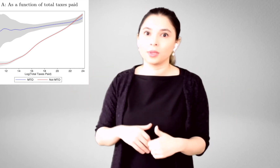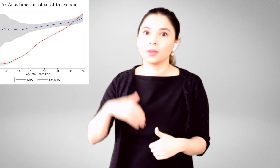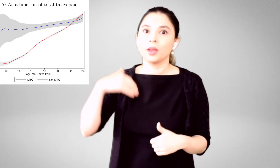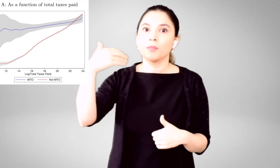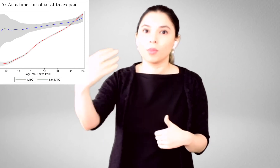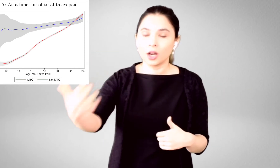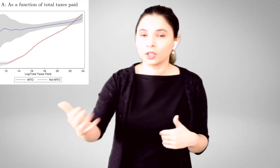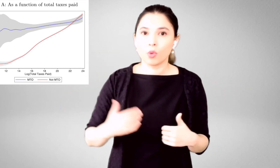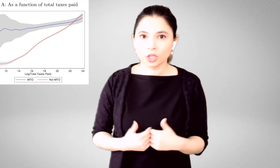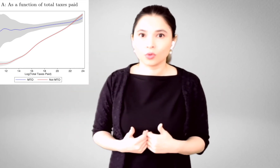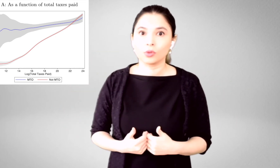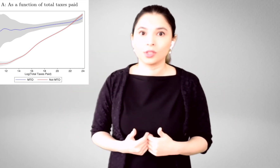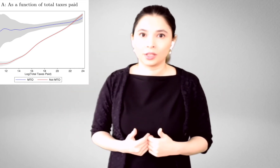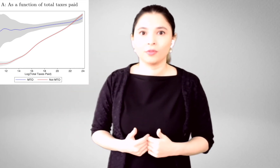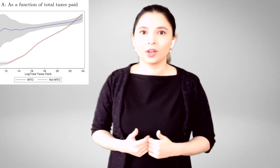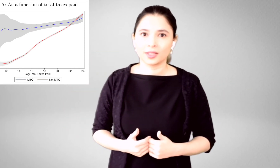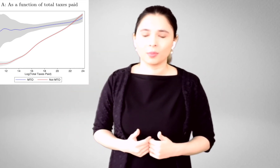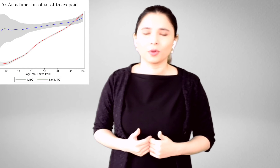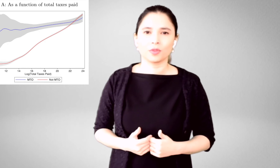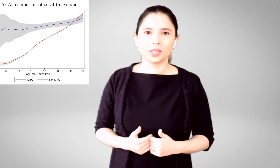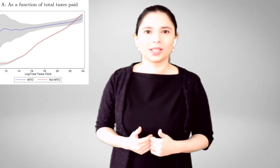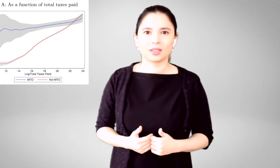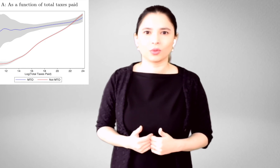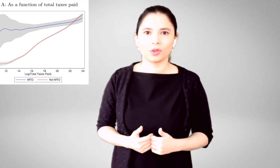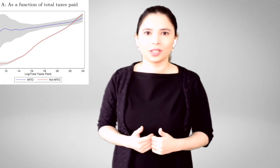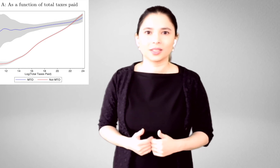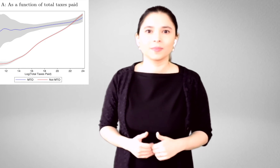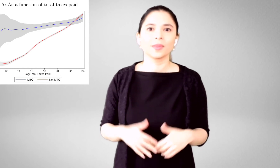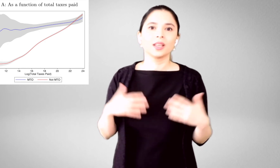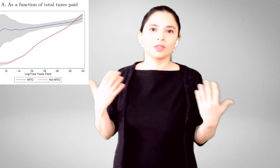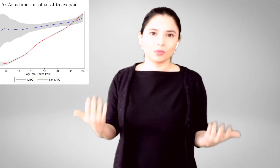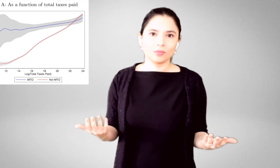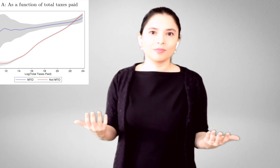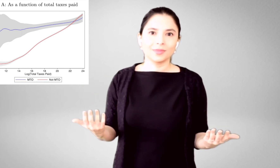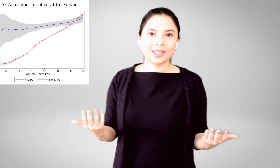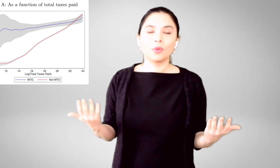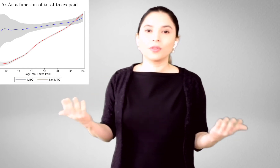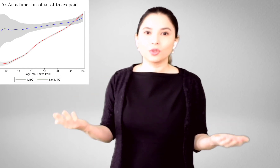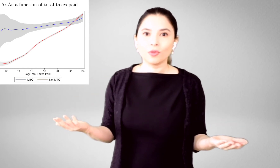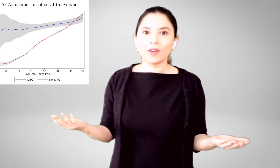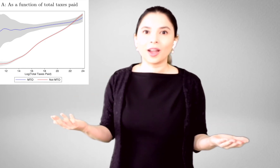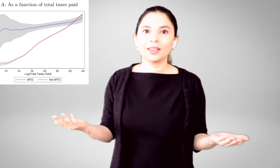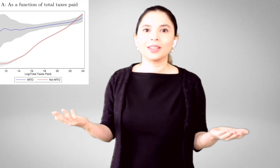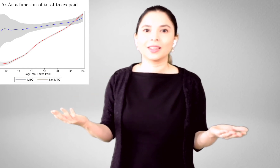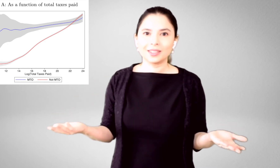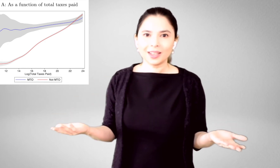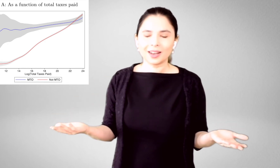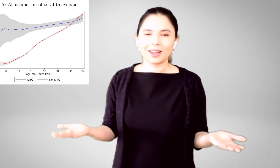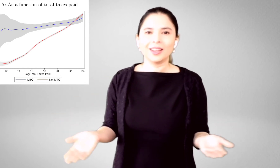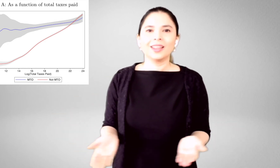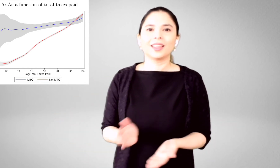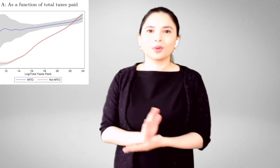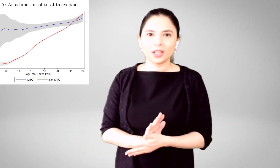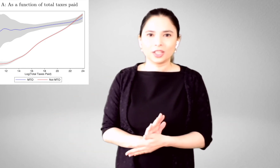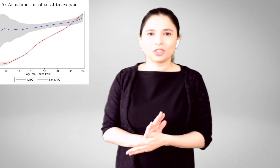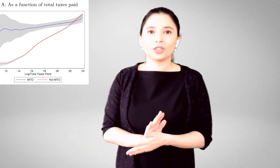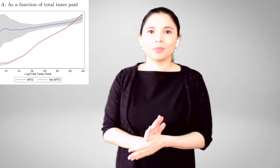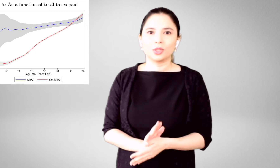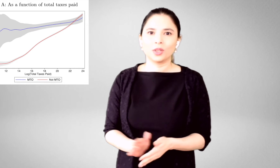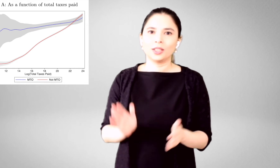be under more scrutiny, for example, from the tax authorities. And we do find in the data that the relationship between